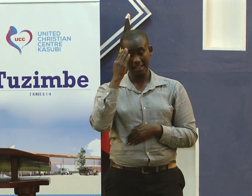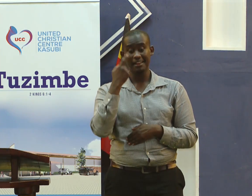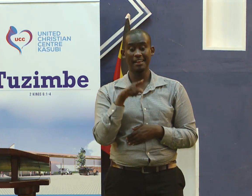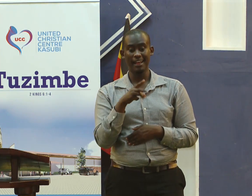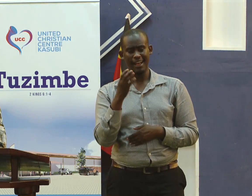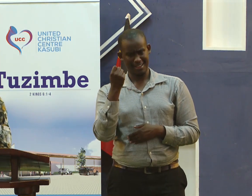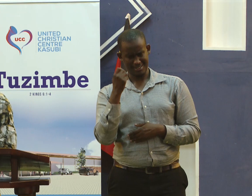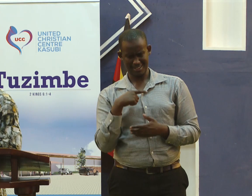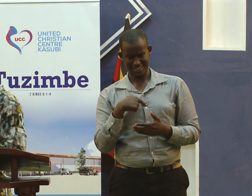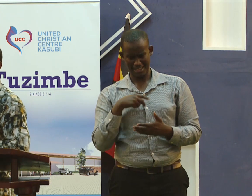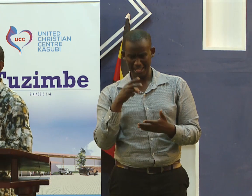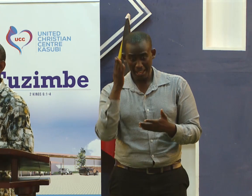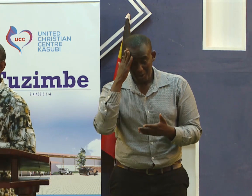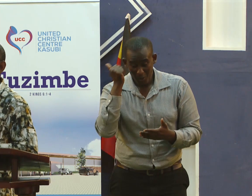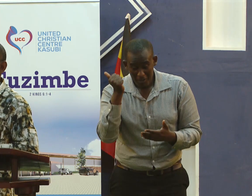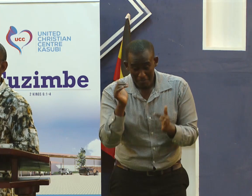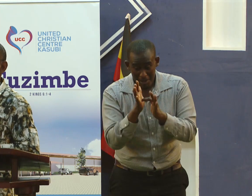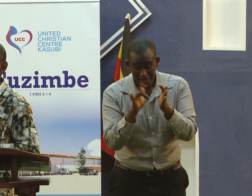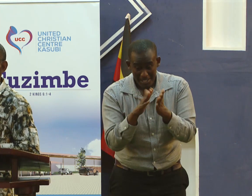even the Bible knows that